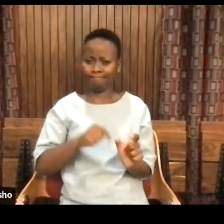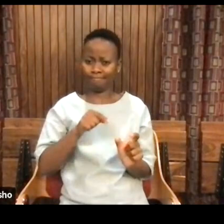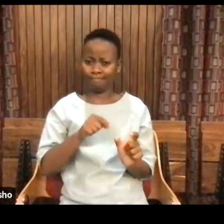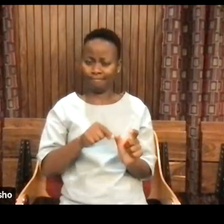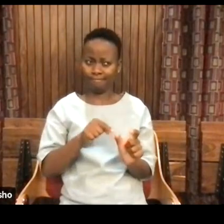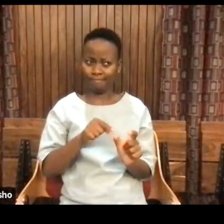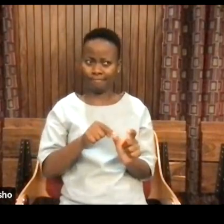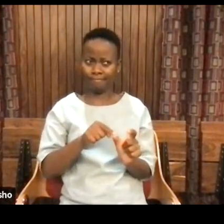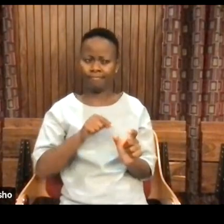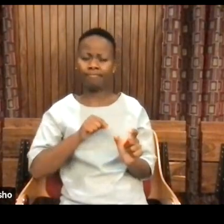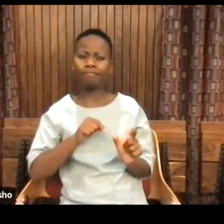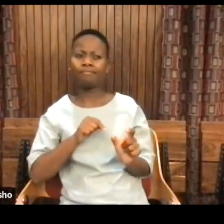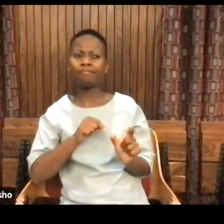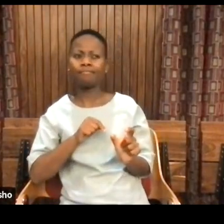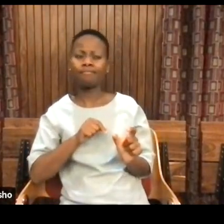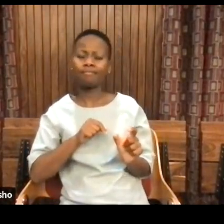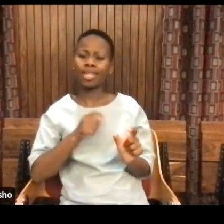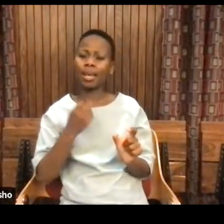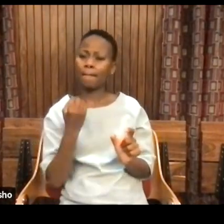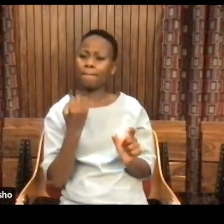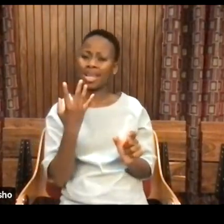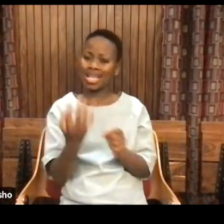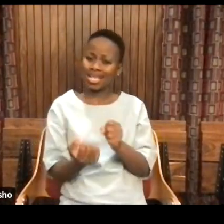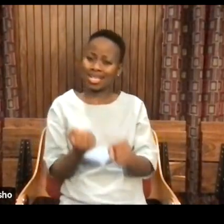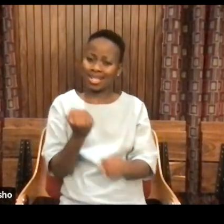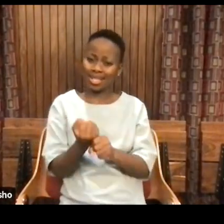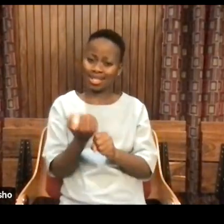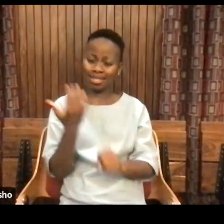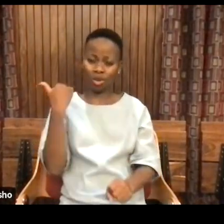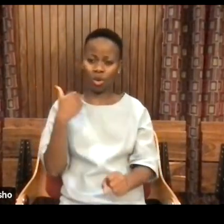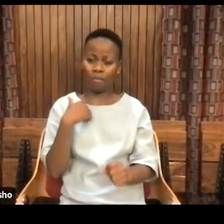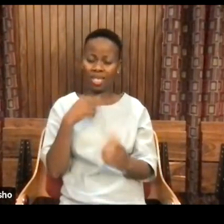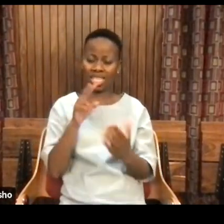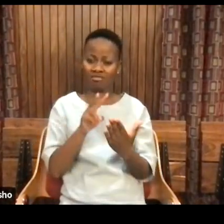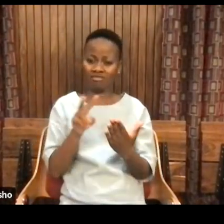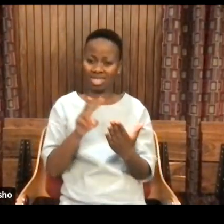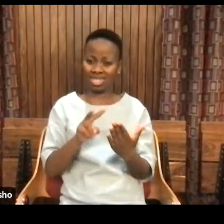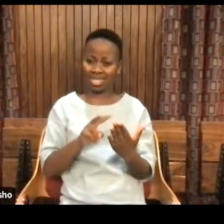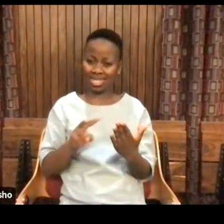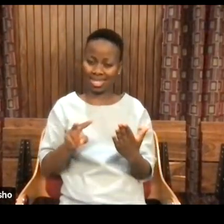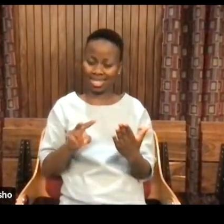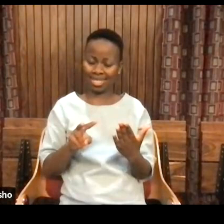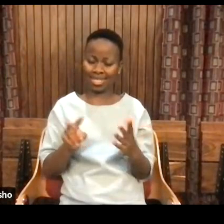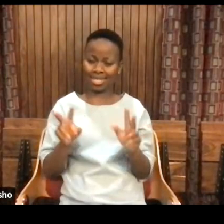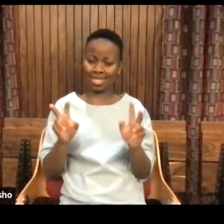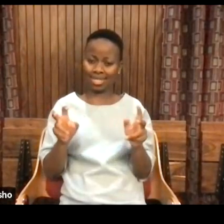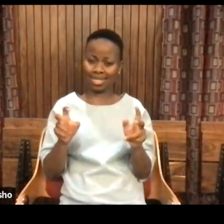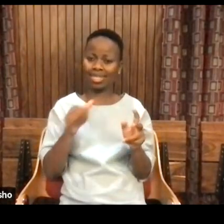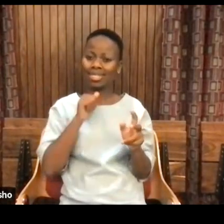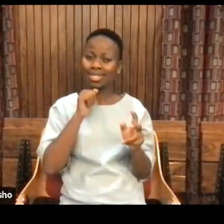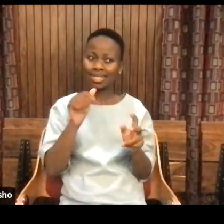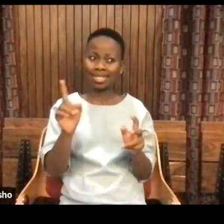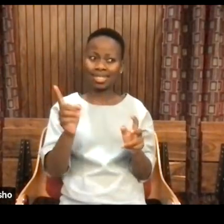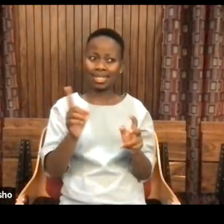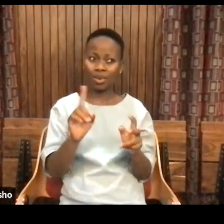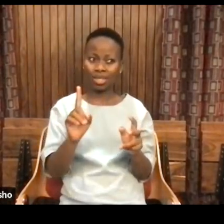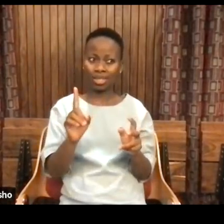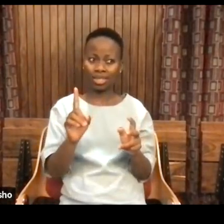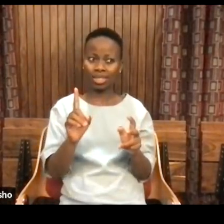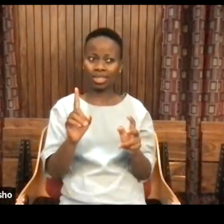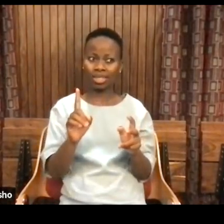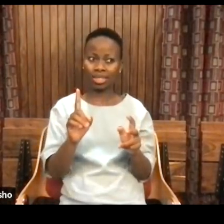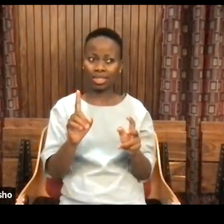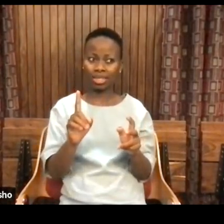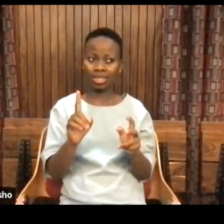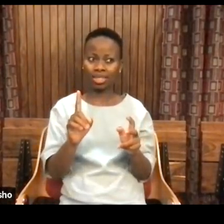slogan that I read many years ago, which said, subvert the